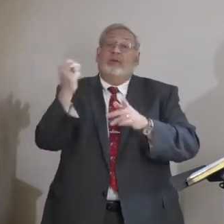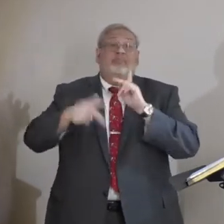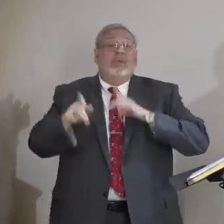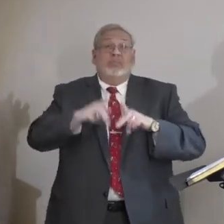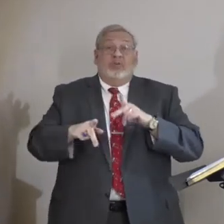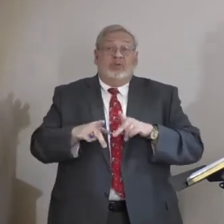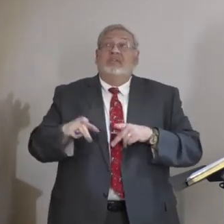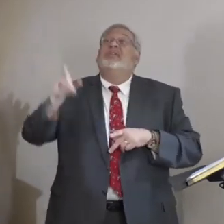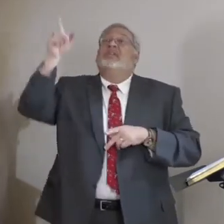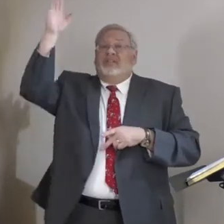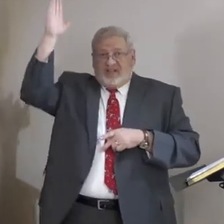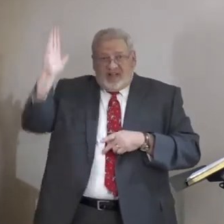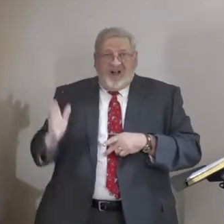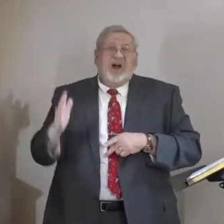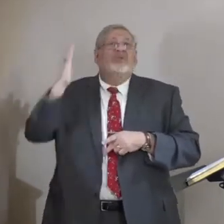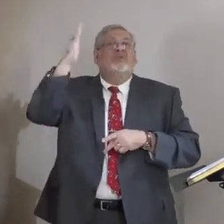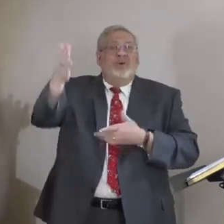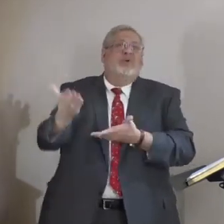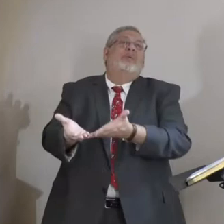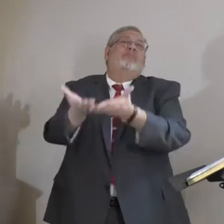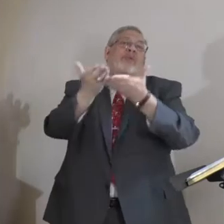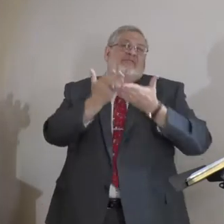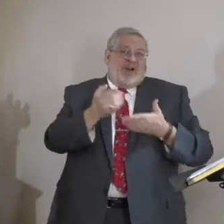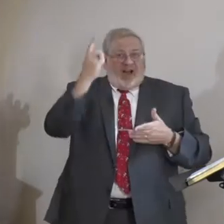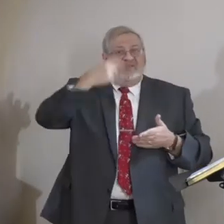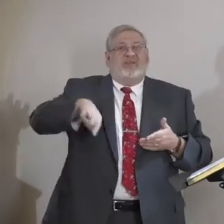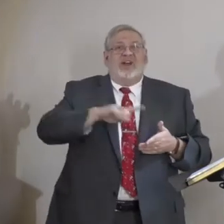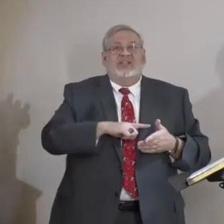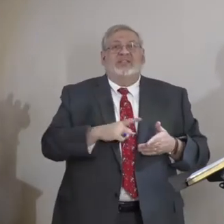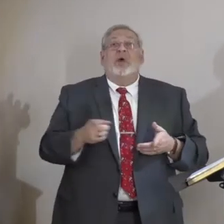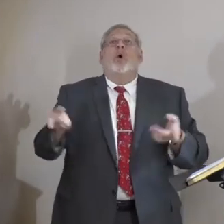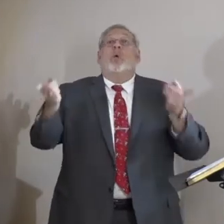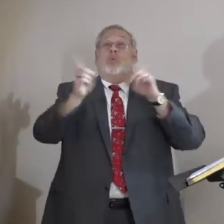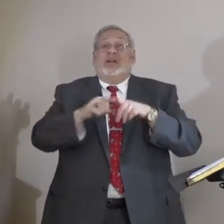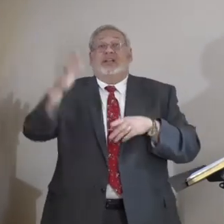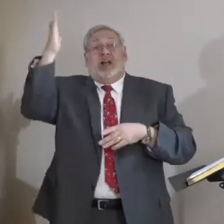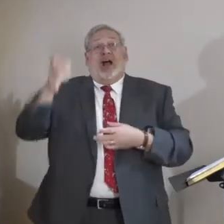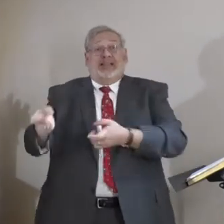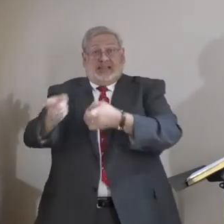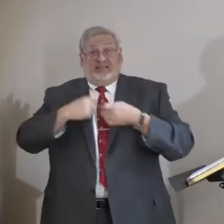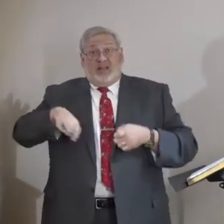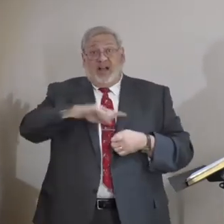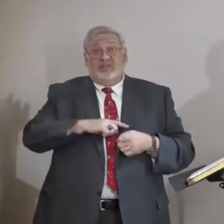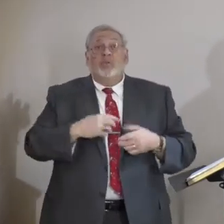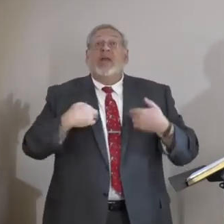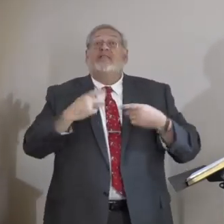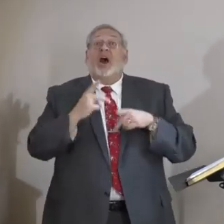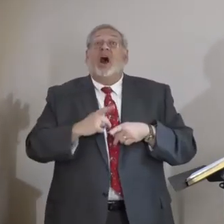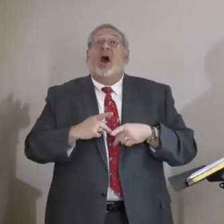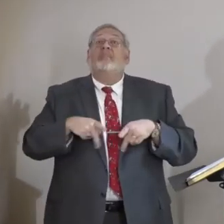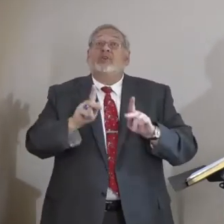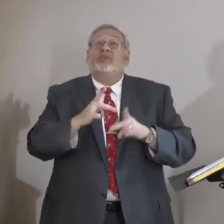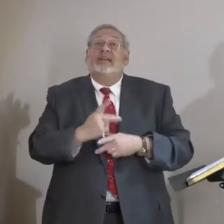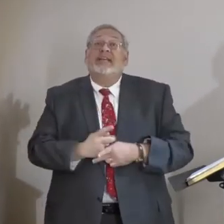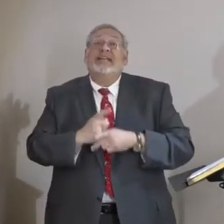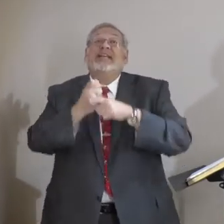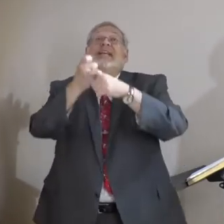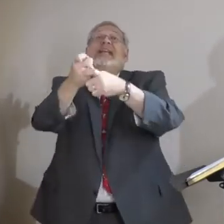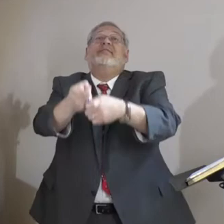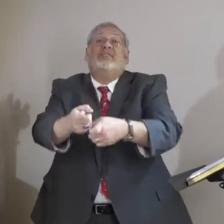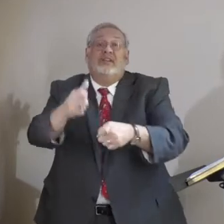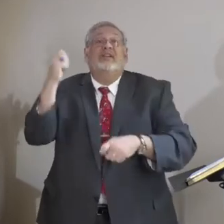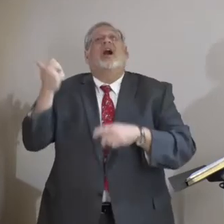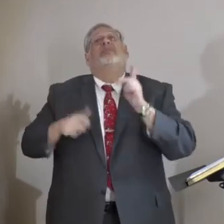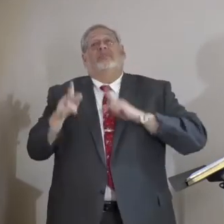for us. God's going to take care of us. And God, as he gives to us, we get the opportunity to give to others. And you know what he did? Nehemiah makes a